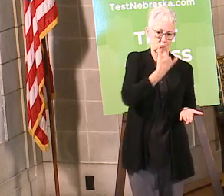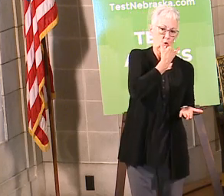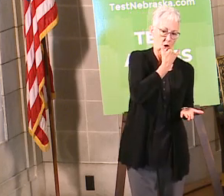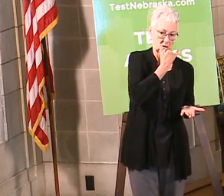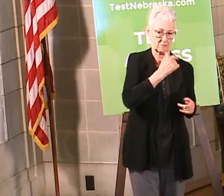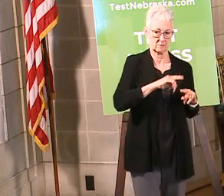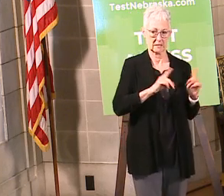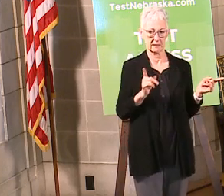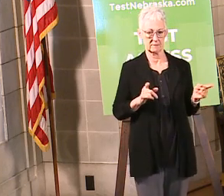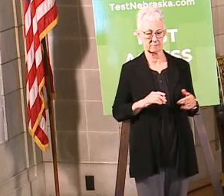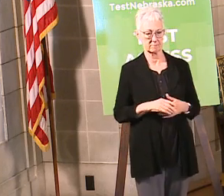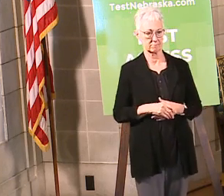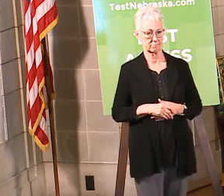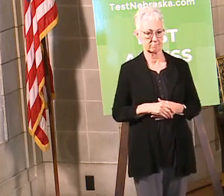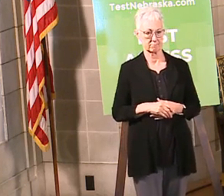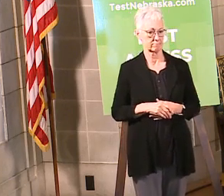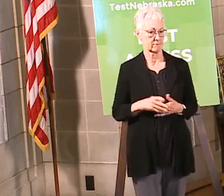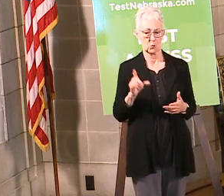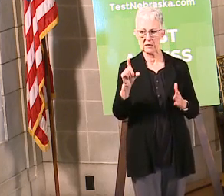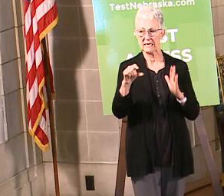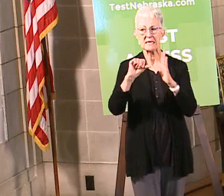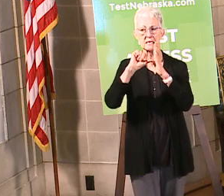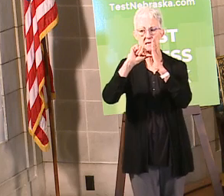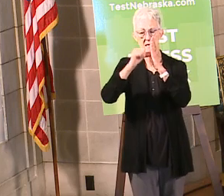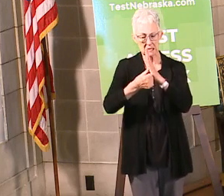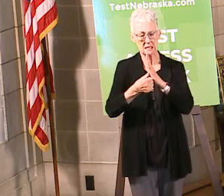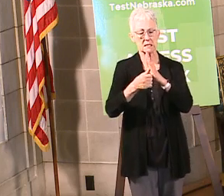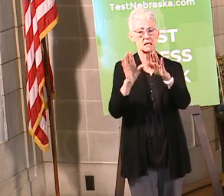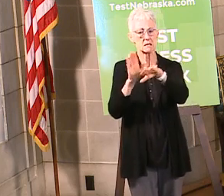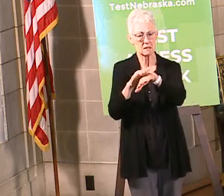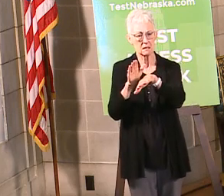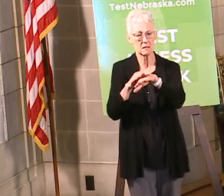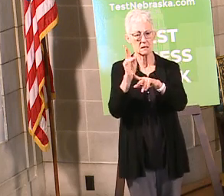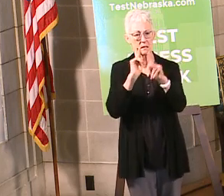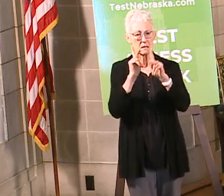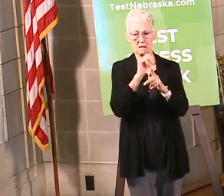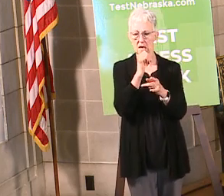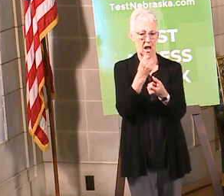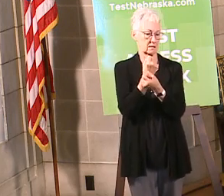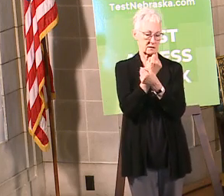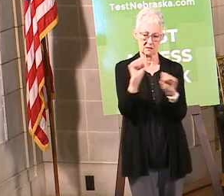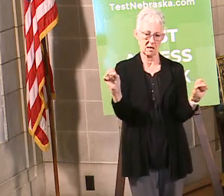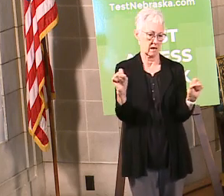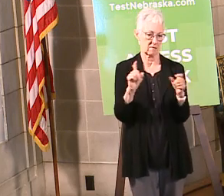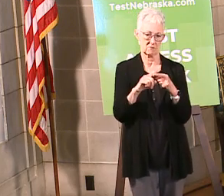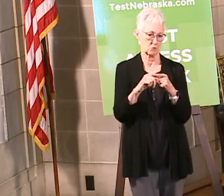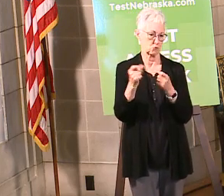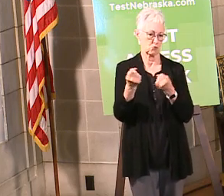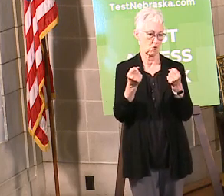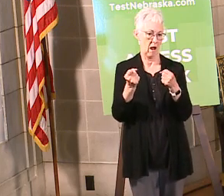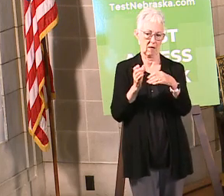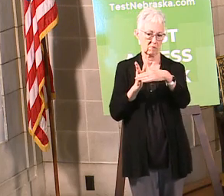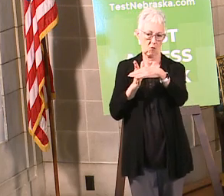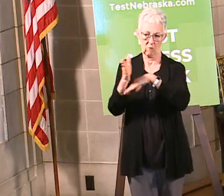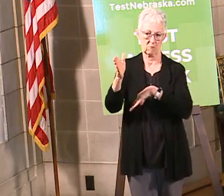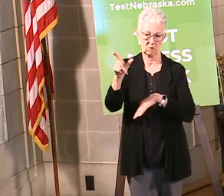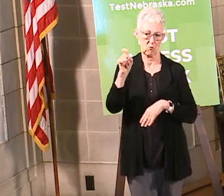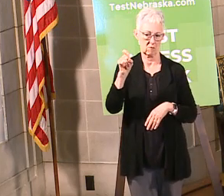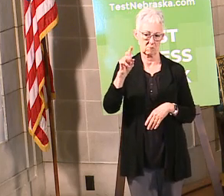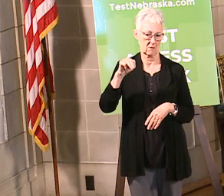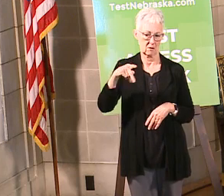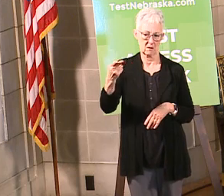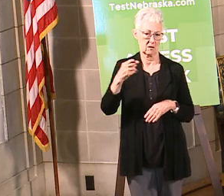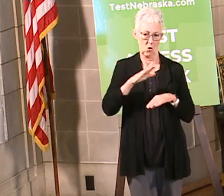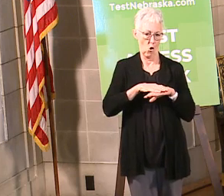But we just need to stress that it's not safe to travel at those speeds on our interstates and